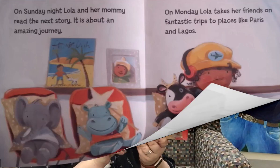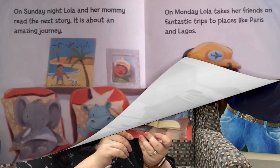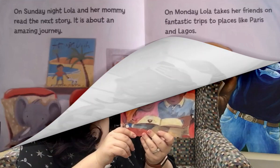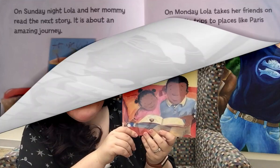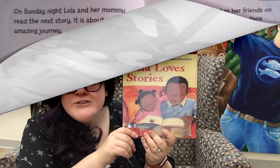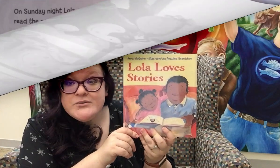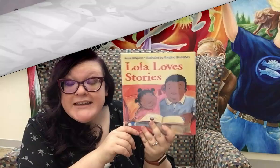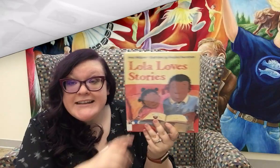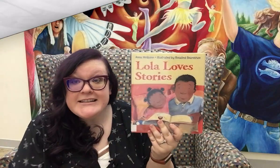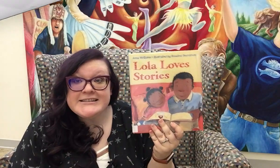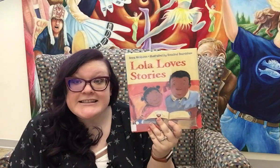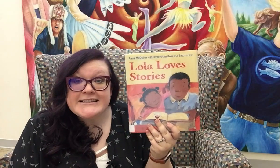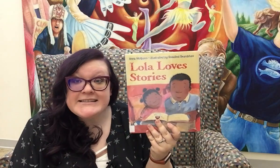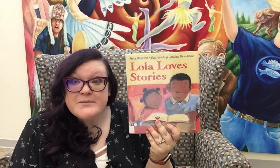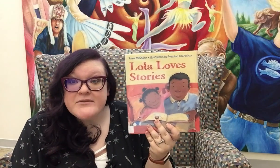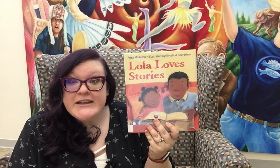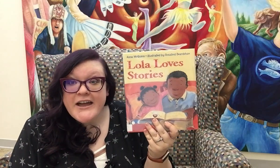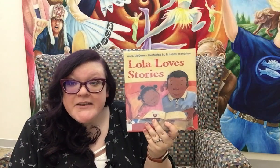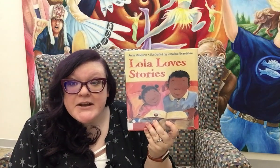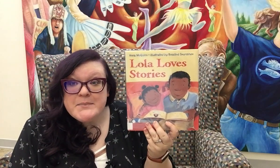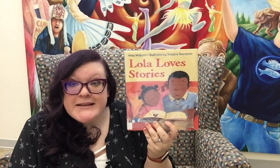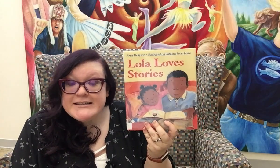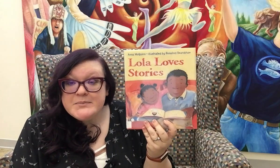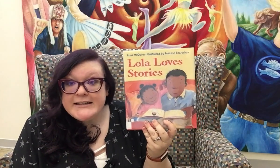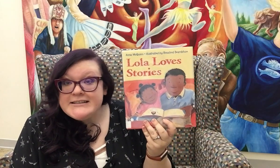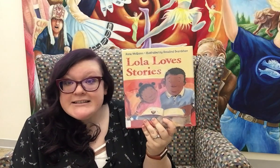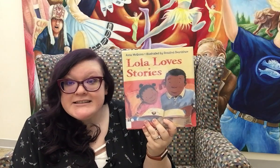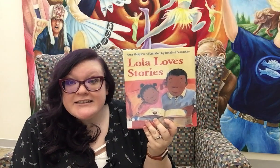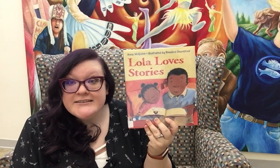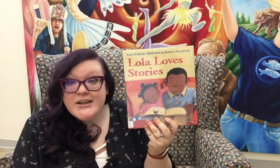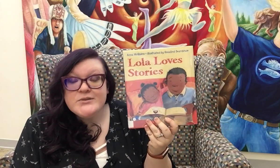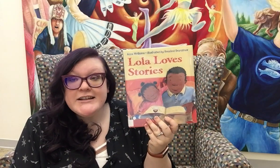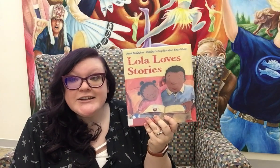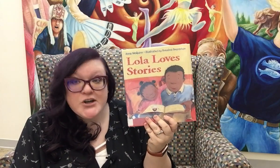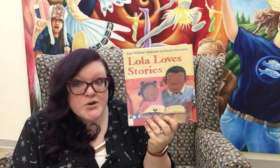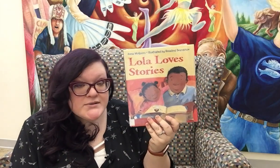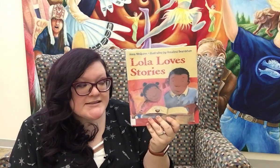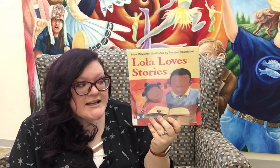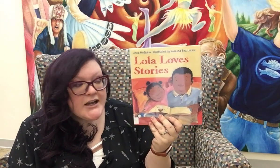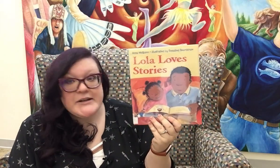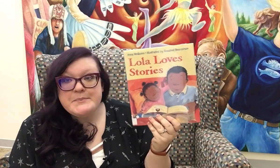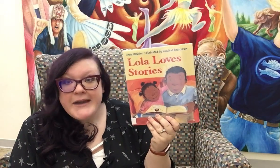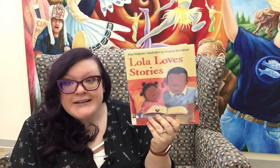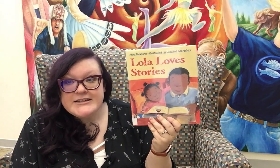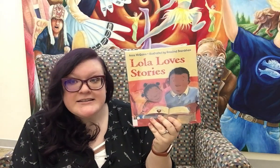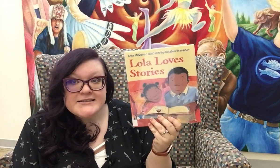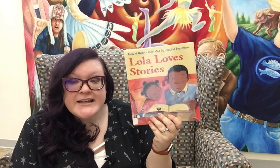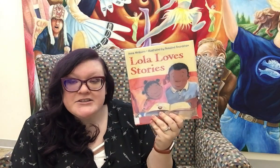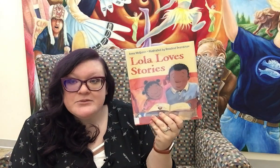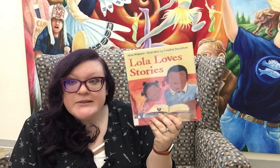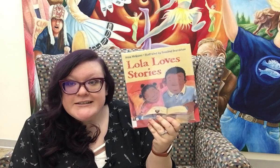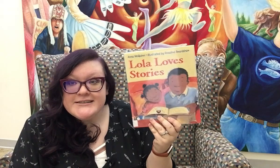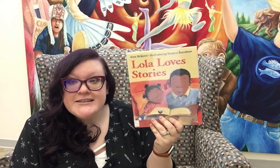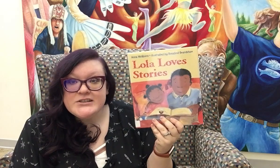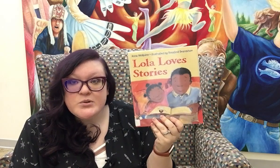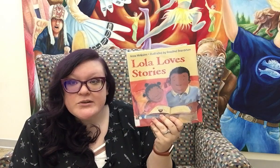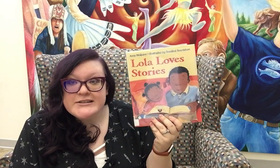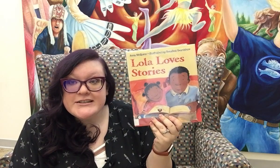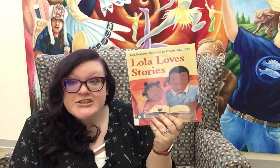If you'd like to see some of the other amazing places that Lola goes and imagines as she reads the stories that